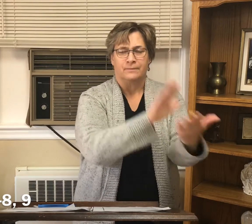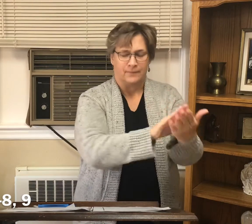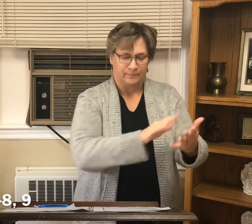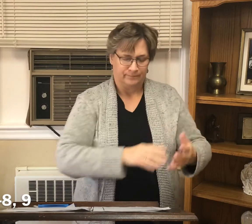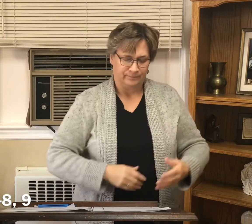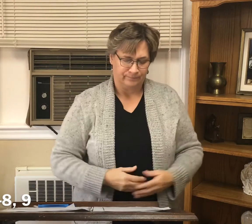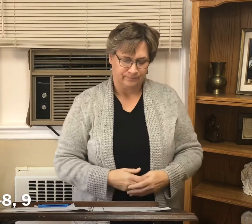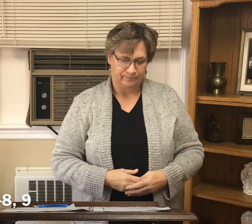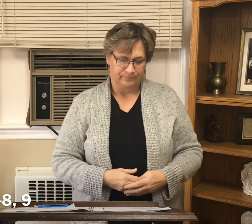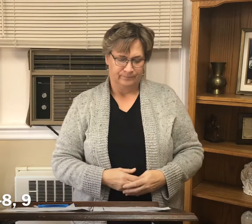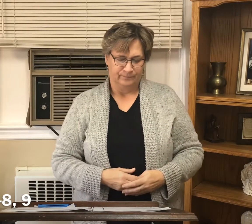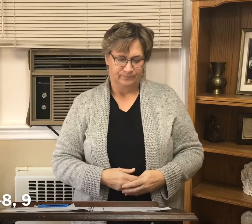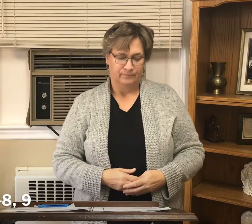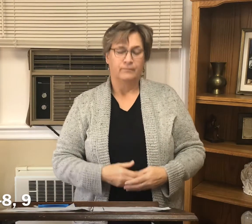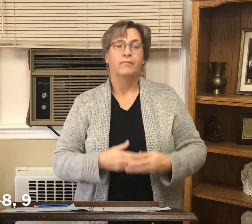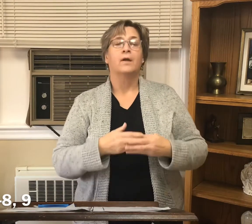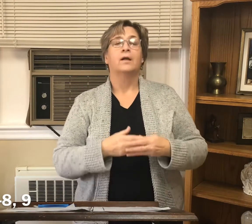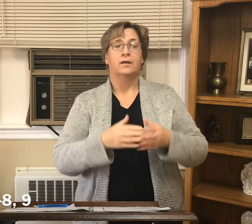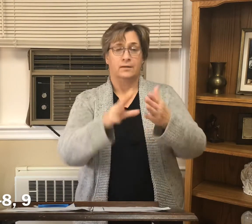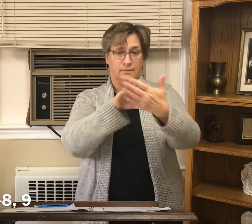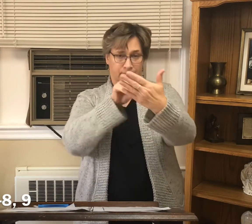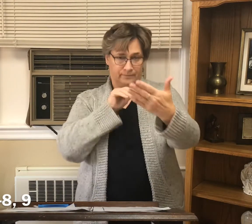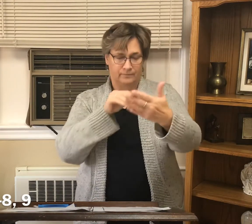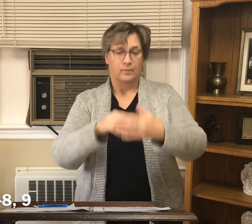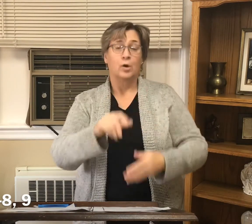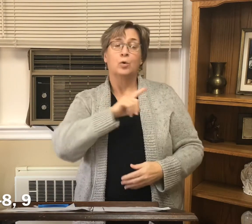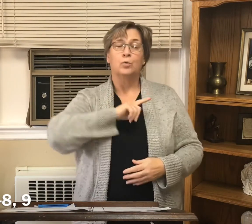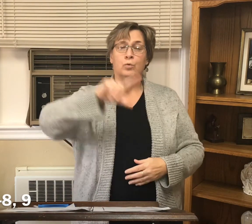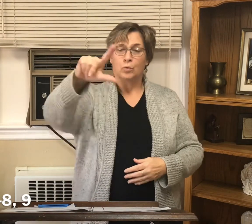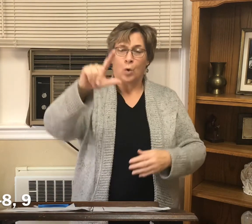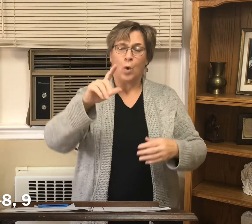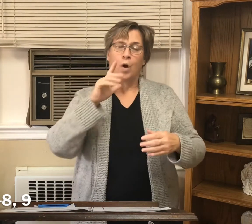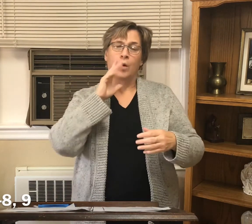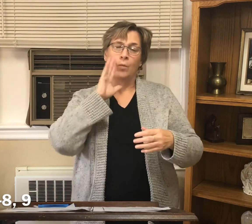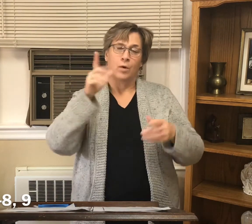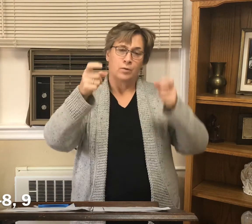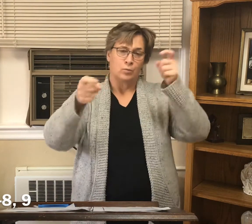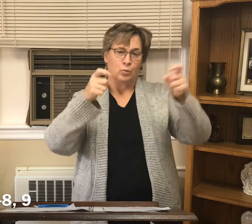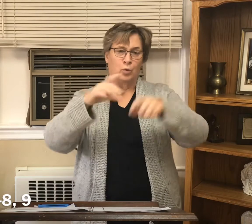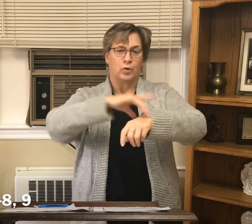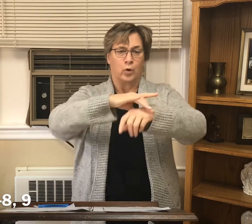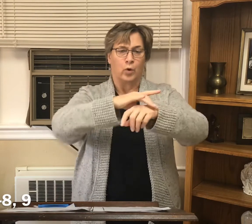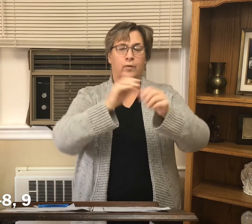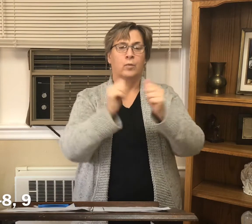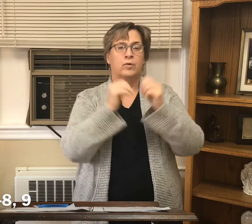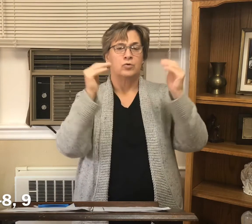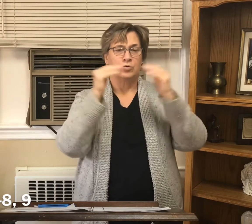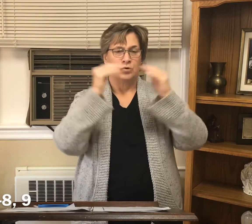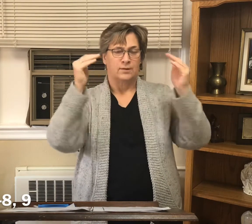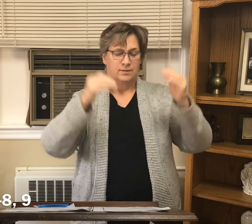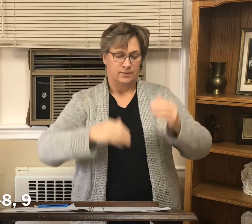the Lord comes to rule the earth with justice